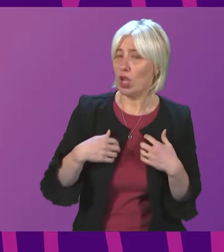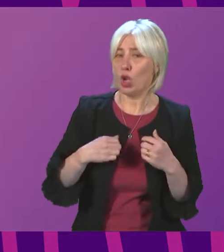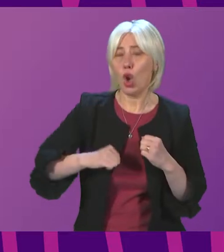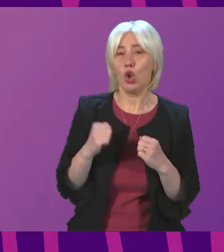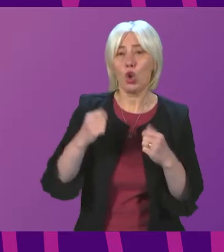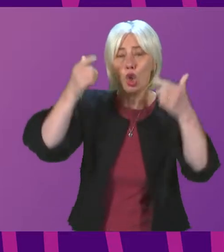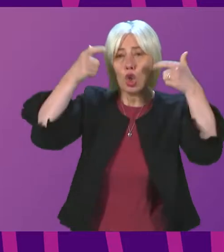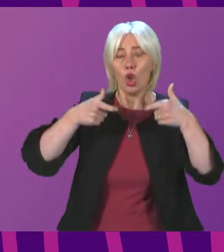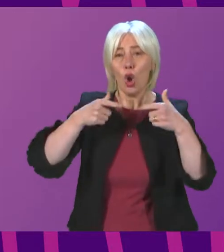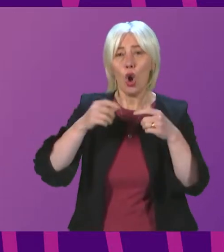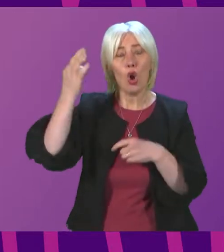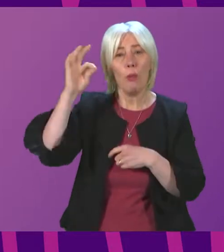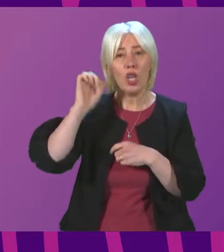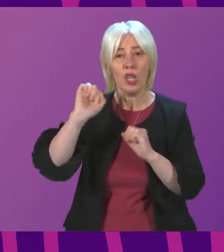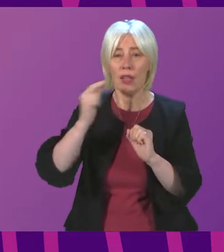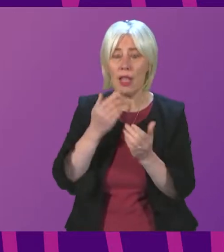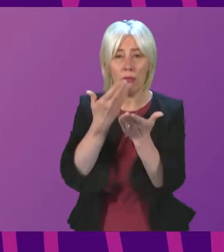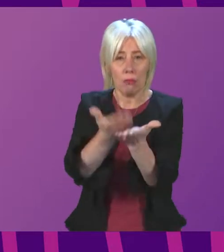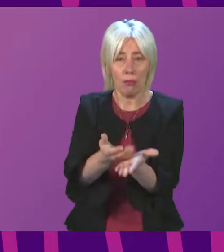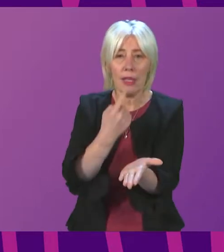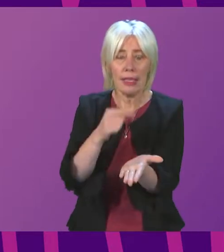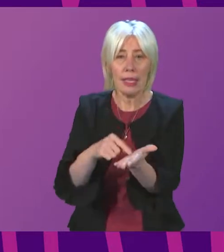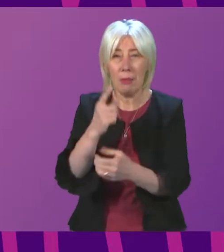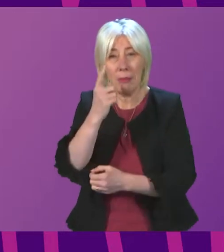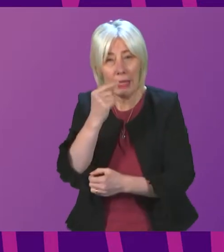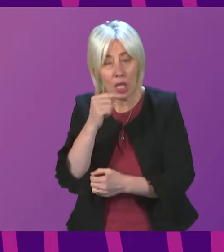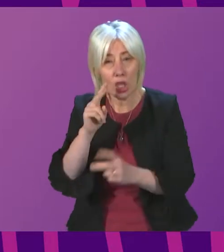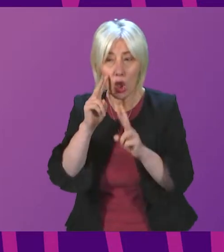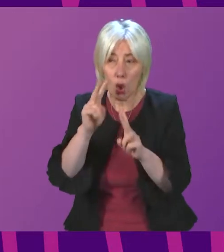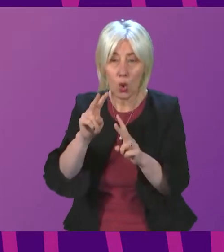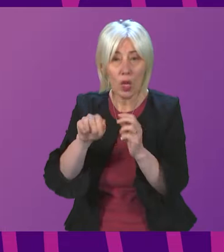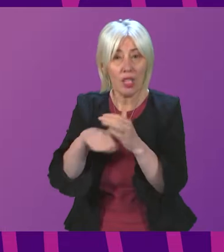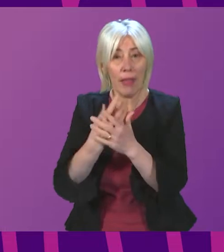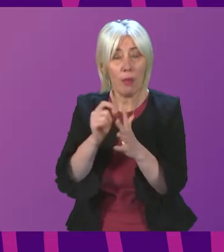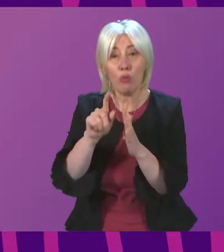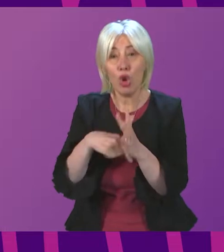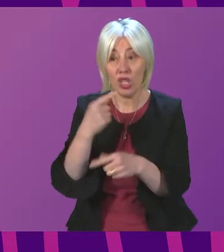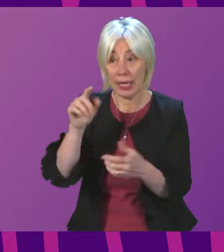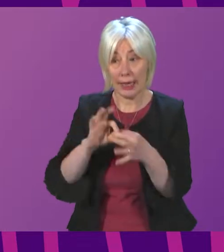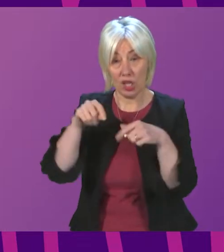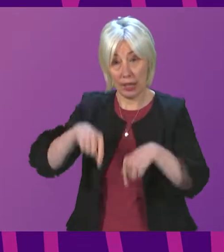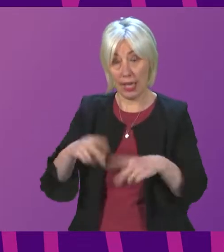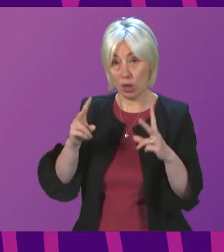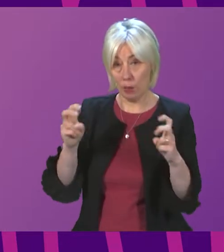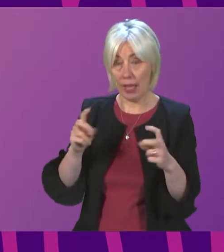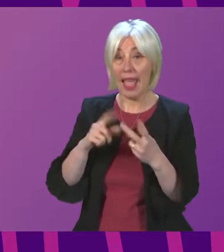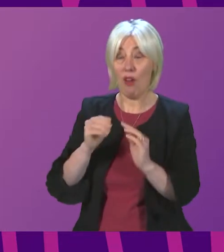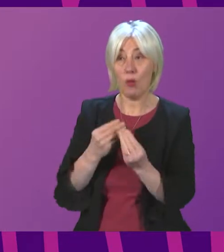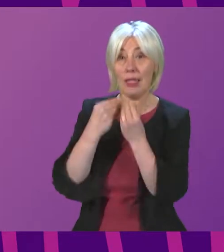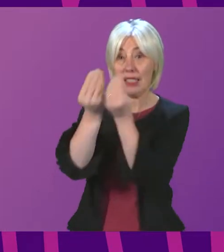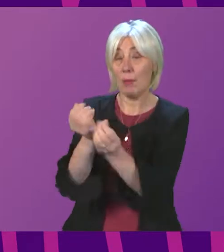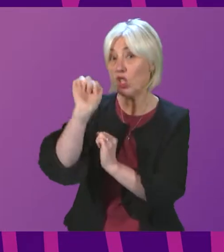commission submission around the idea that they could potentially be looking at developing a project around this if it were to be submitted to them